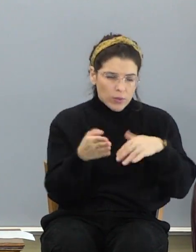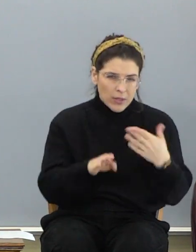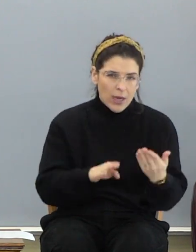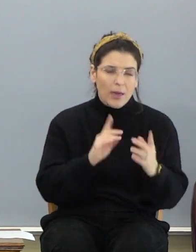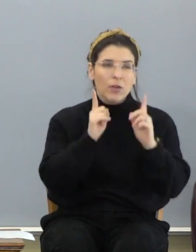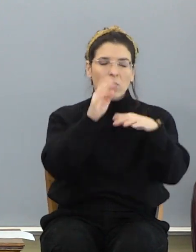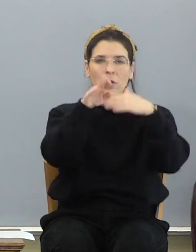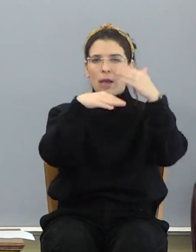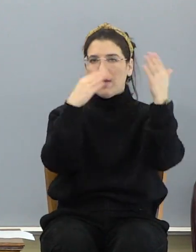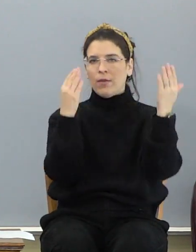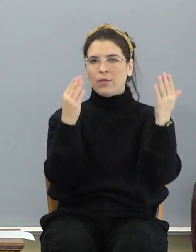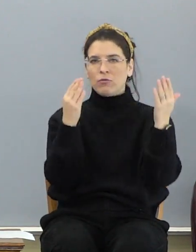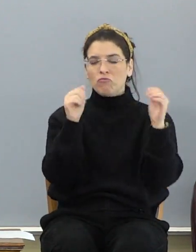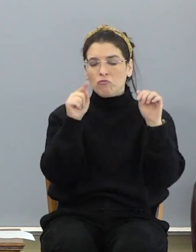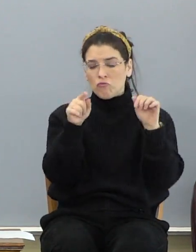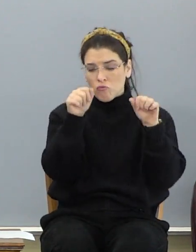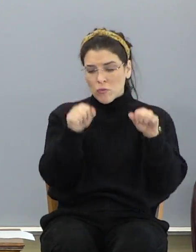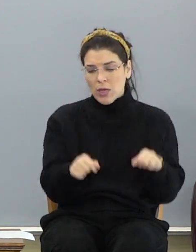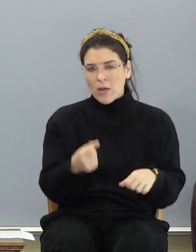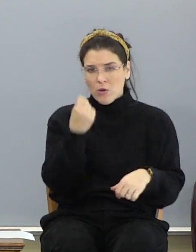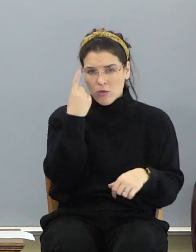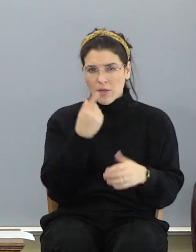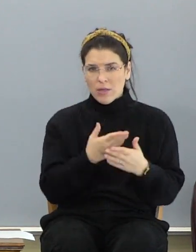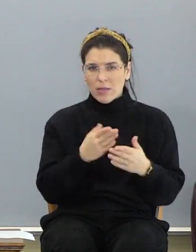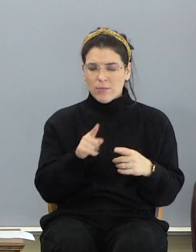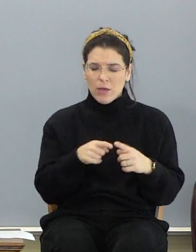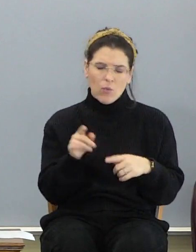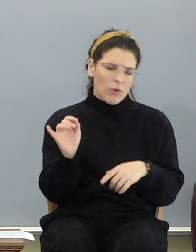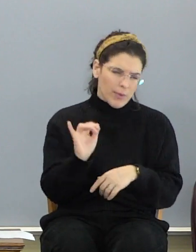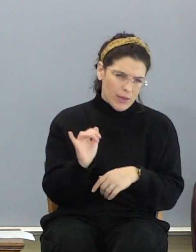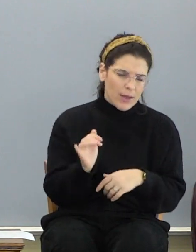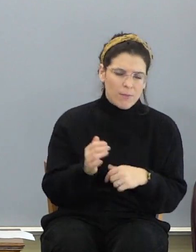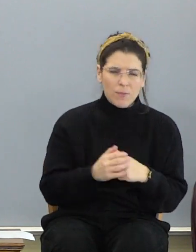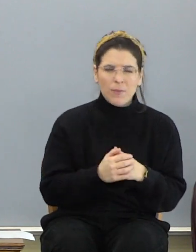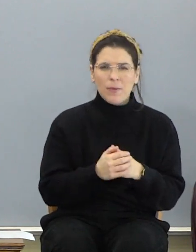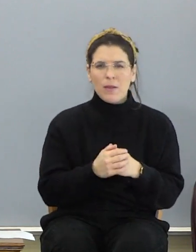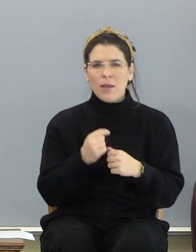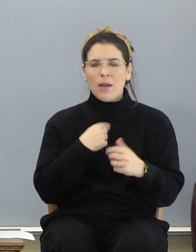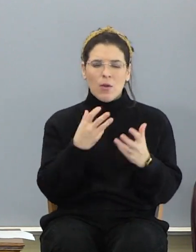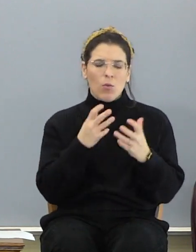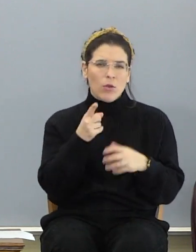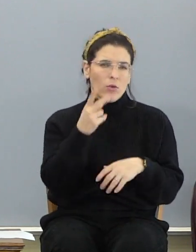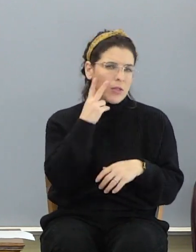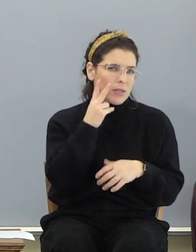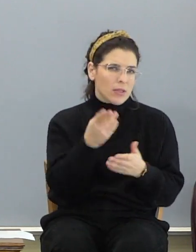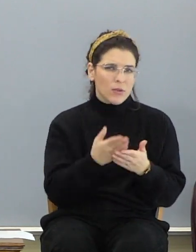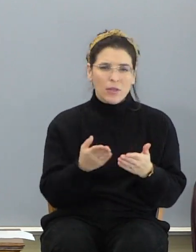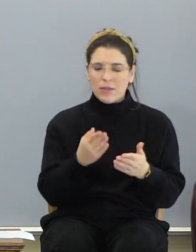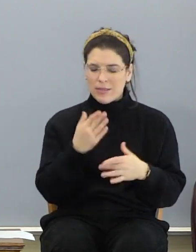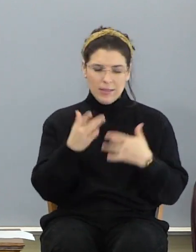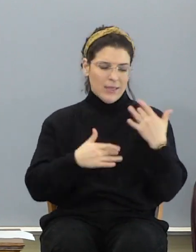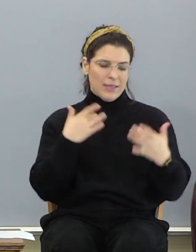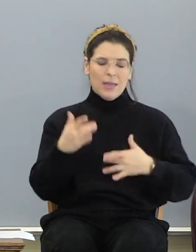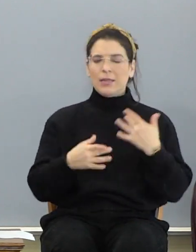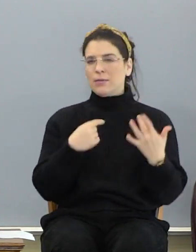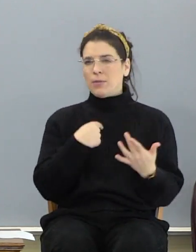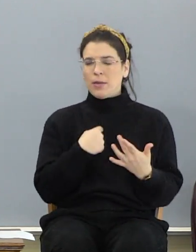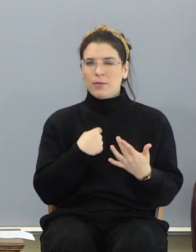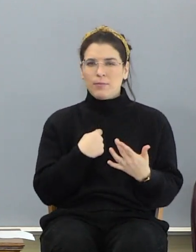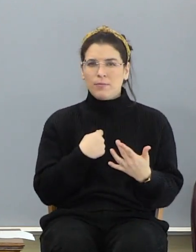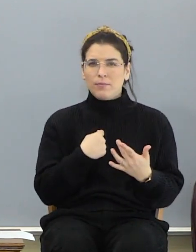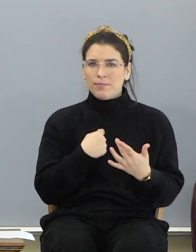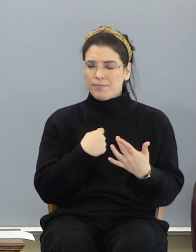it's interesting. You can understand things about what it's going to be like, and I want you to see those things. Because these things thrill me, and